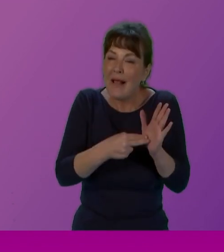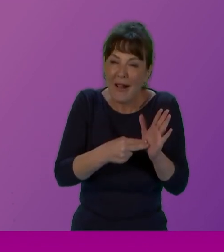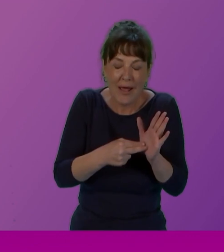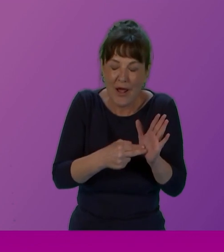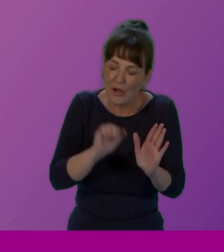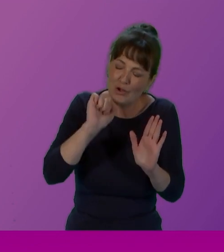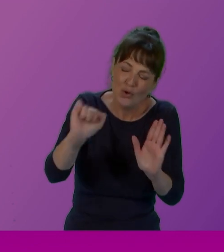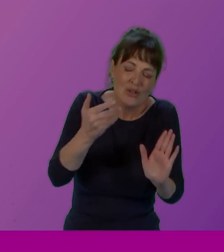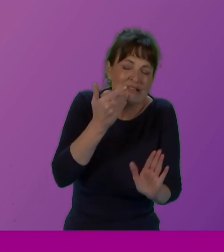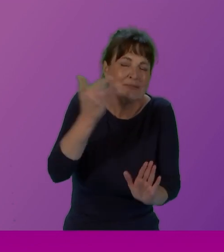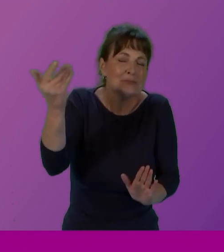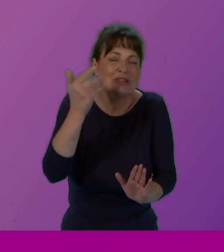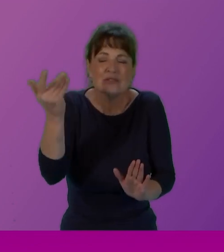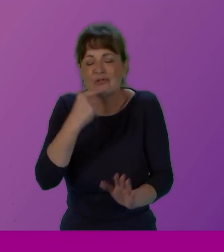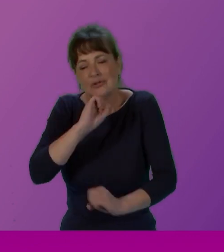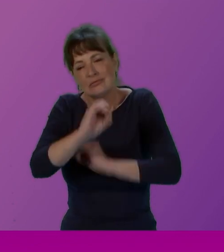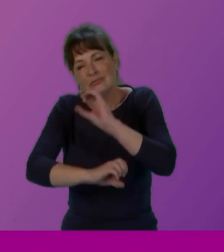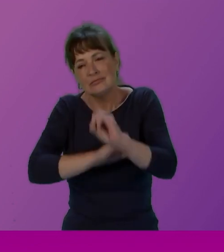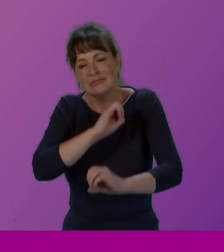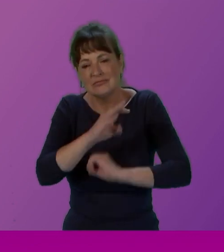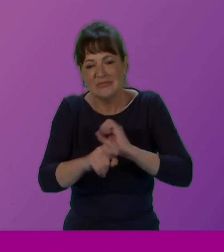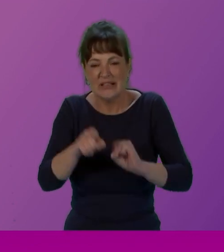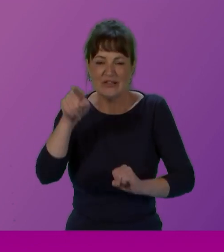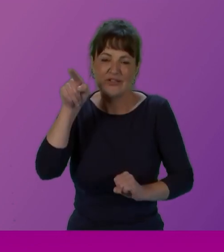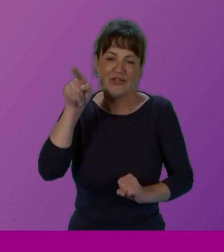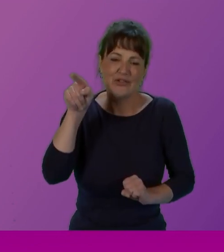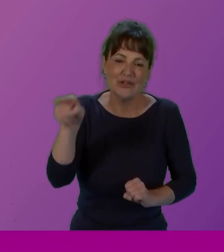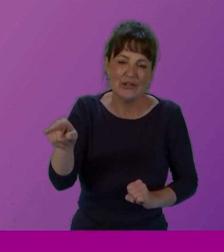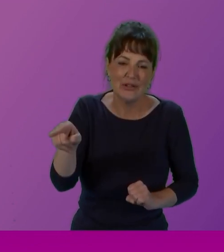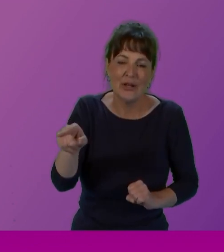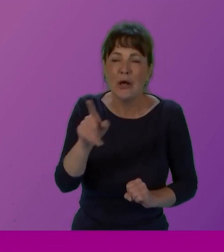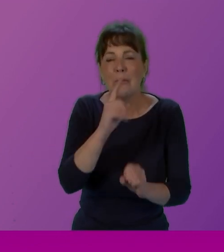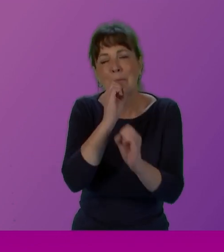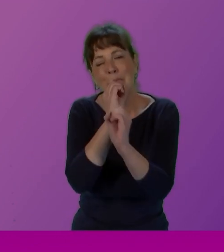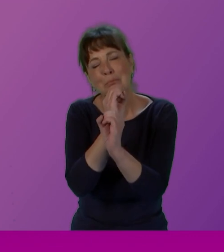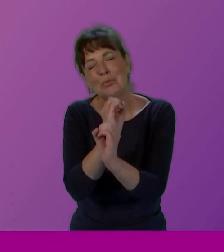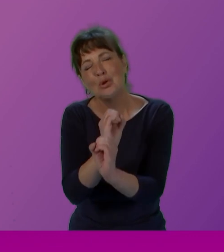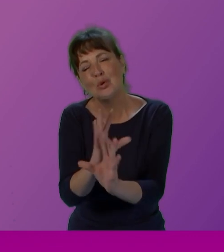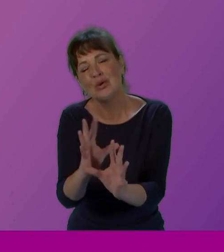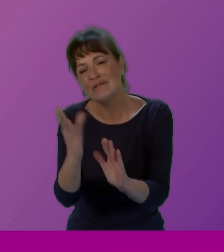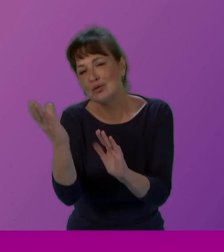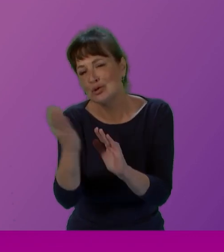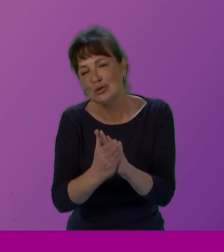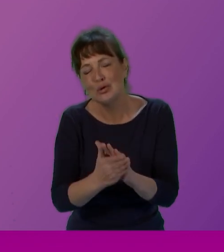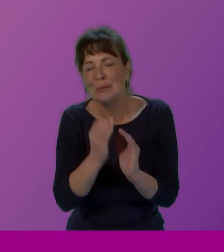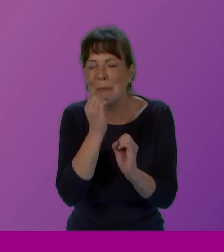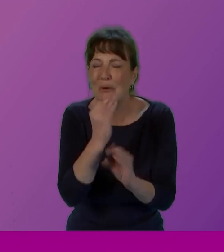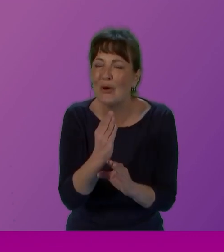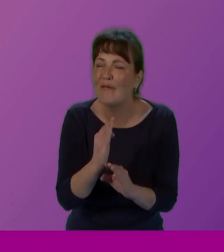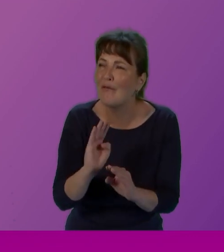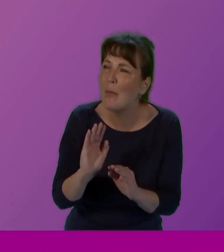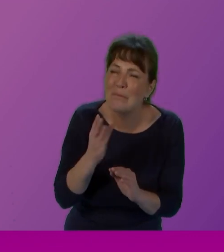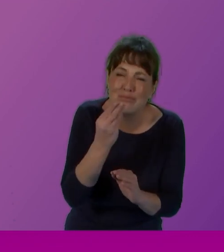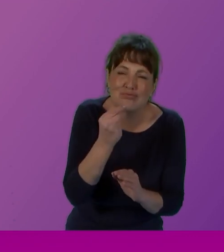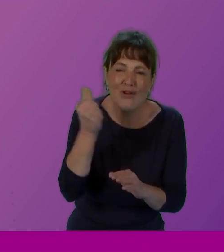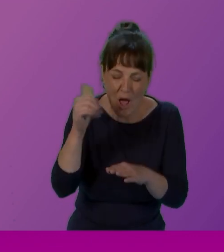from your speech and your contribution, is your poor shoes. You had the most beautiful beige-led shoes on, and they